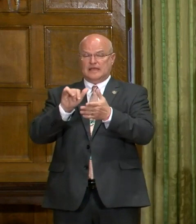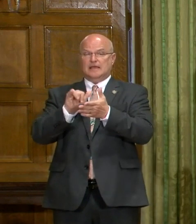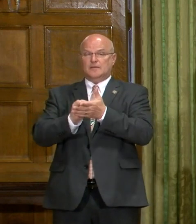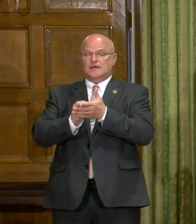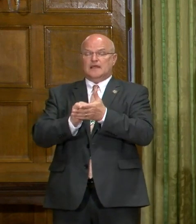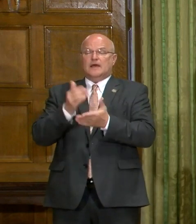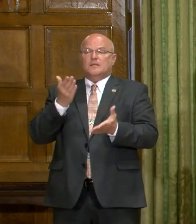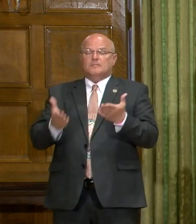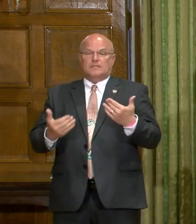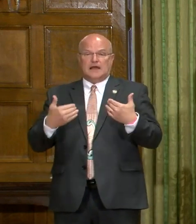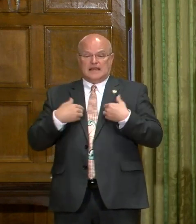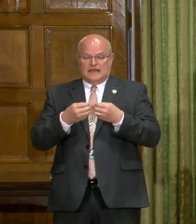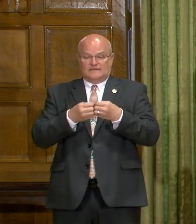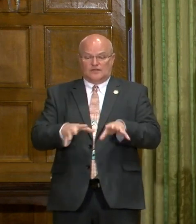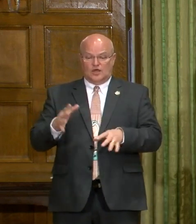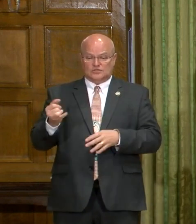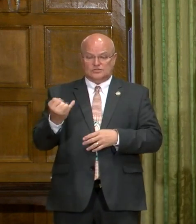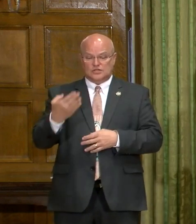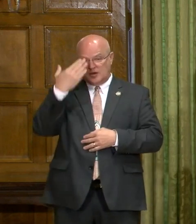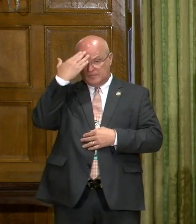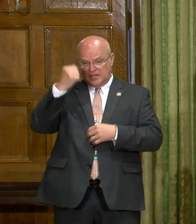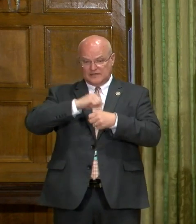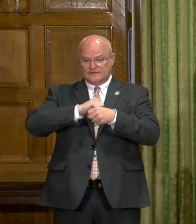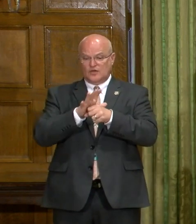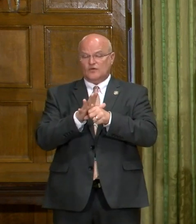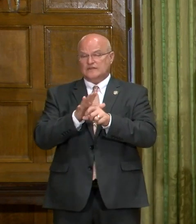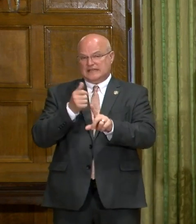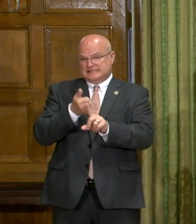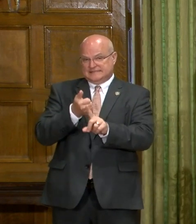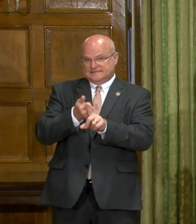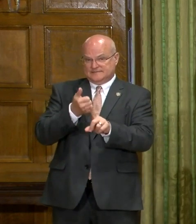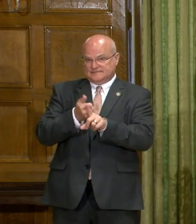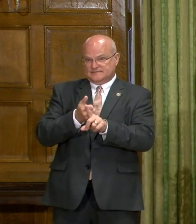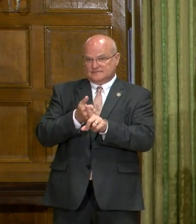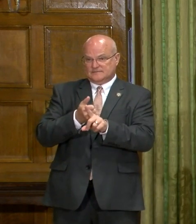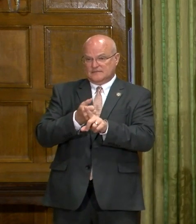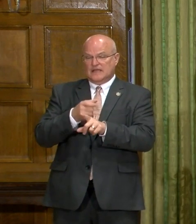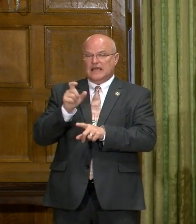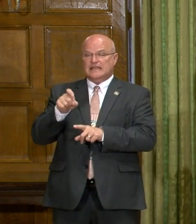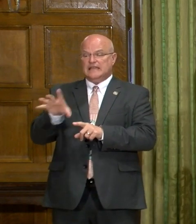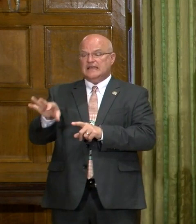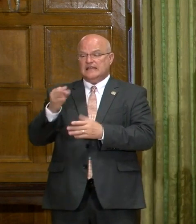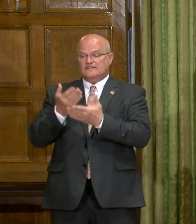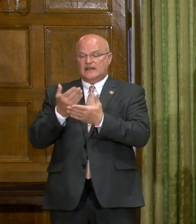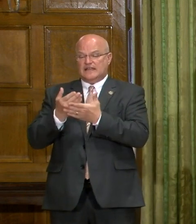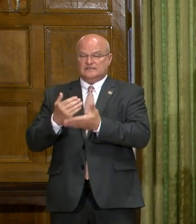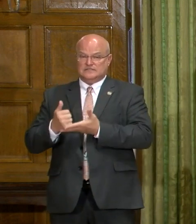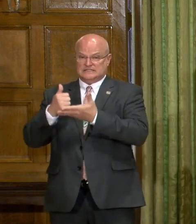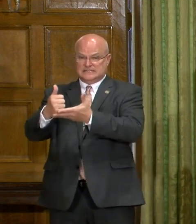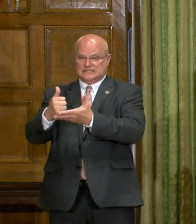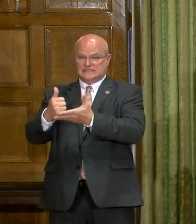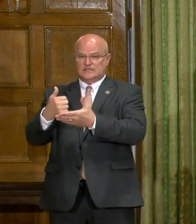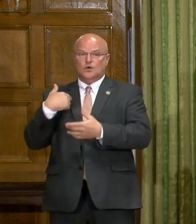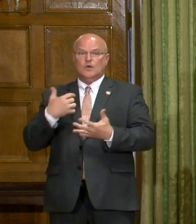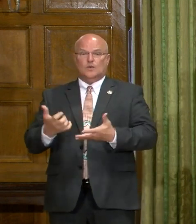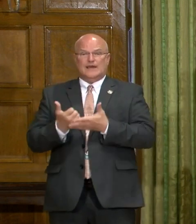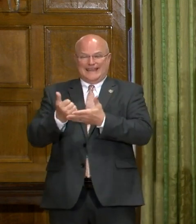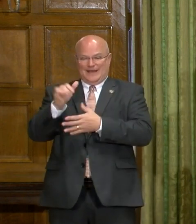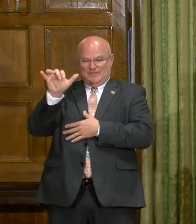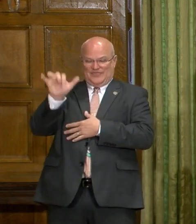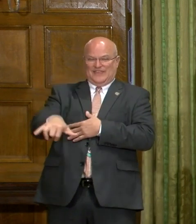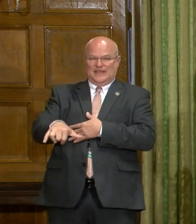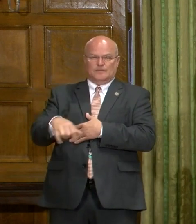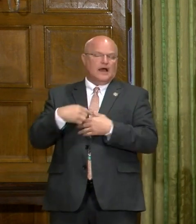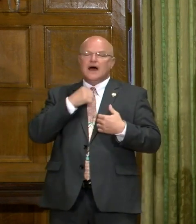that might have lost a job because of COVID-19 and they need financial assistance. We want to help